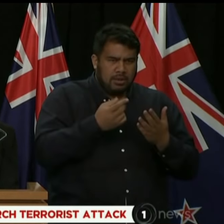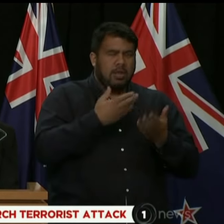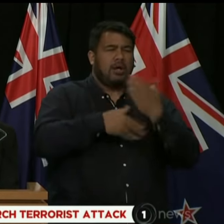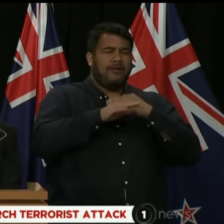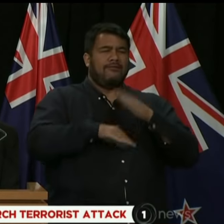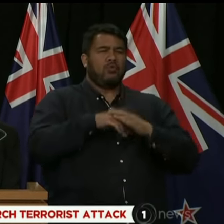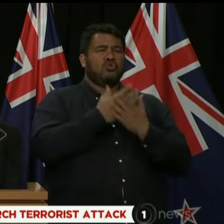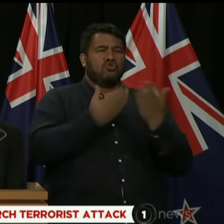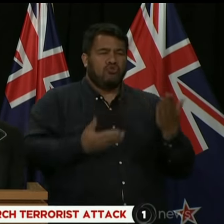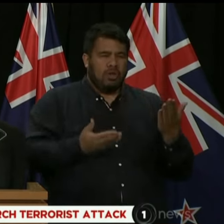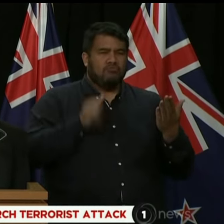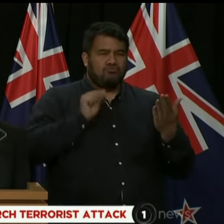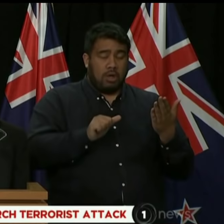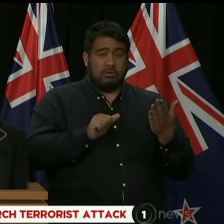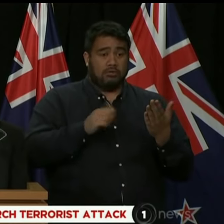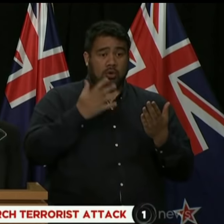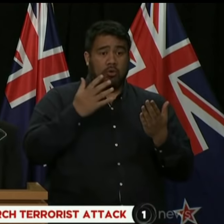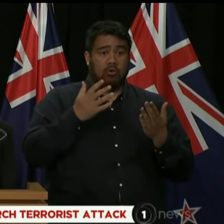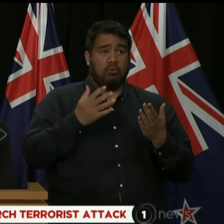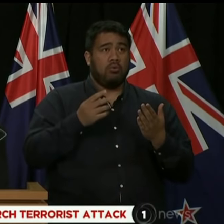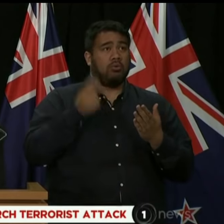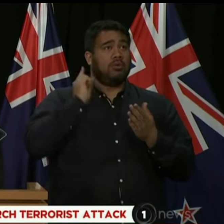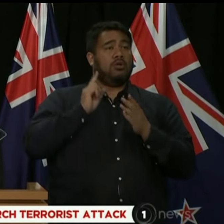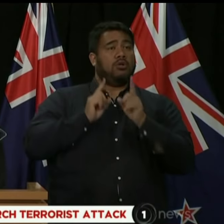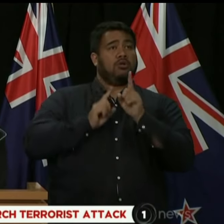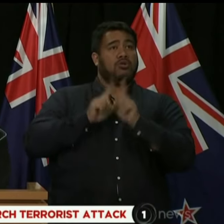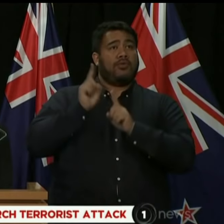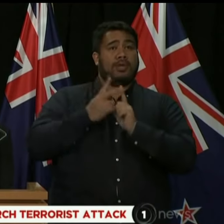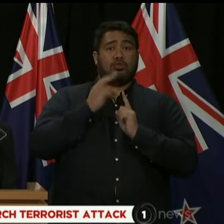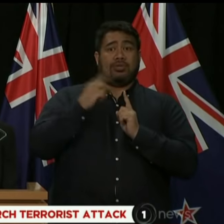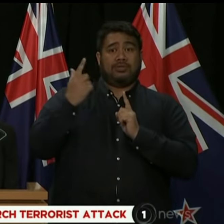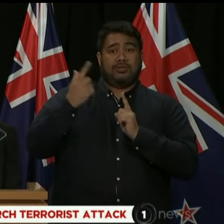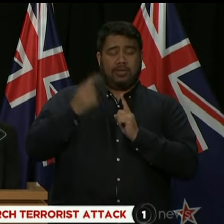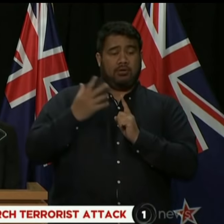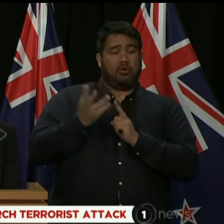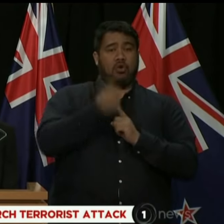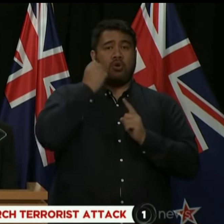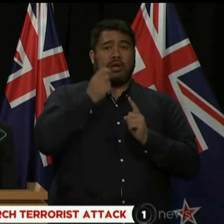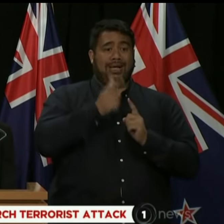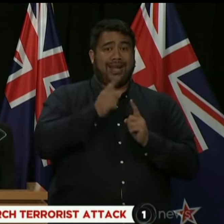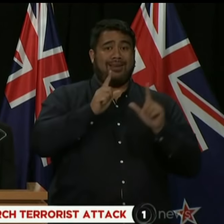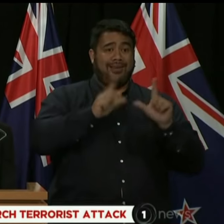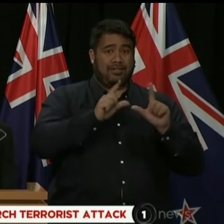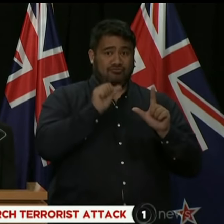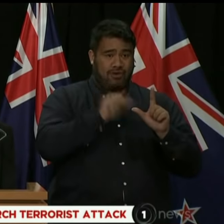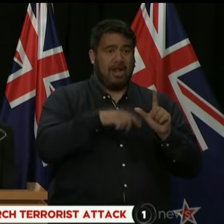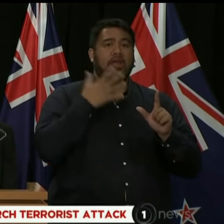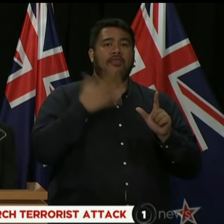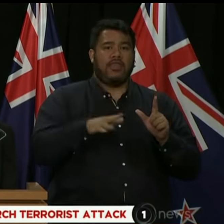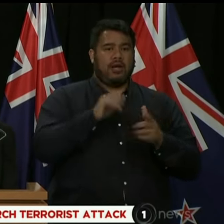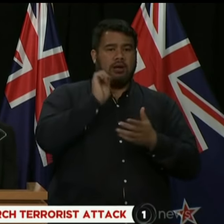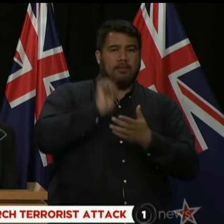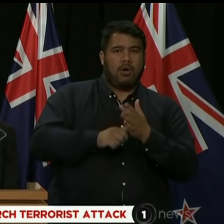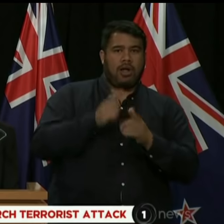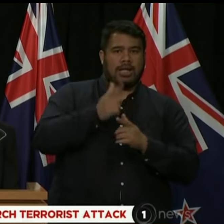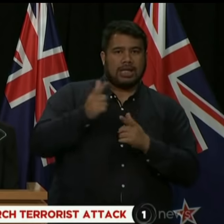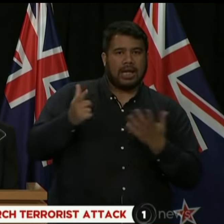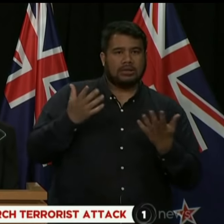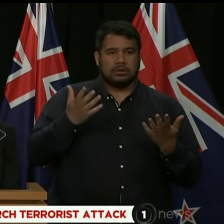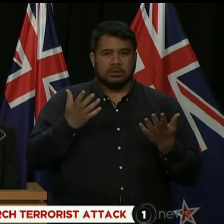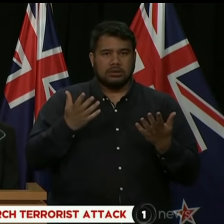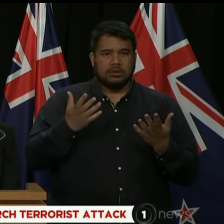the gun licence was obtained in November 2017. 2017, the purchasing of weapons began in